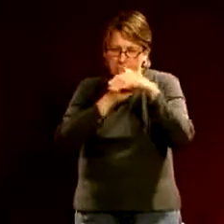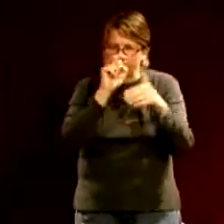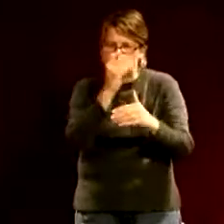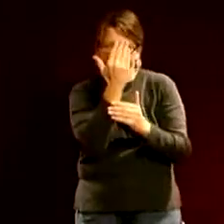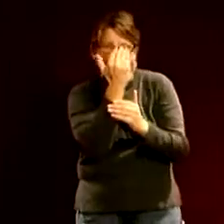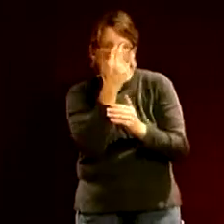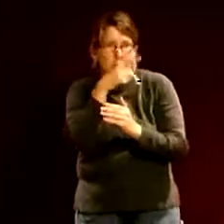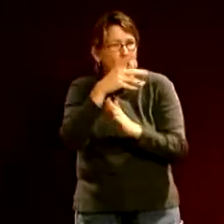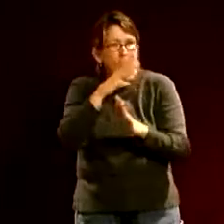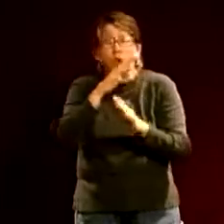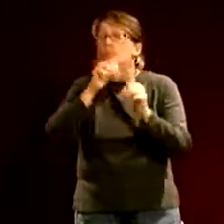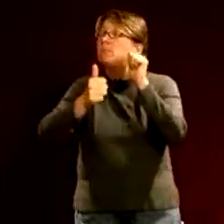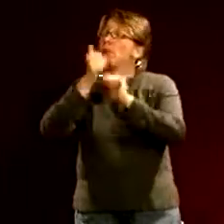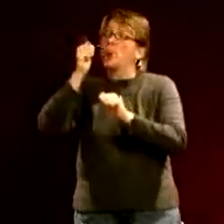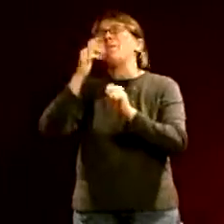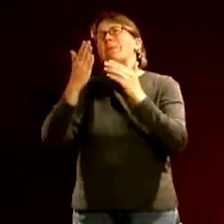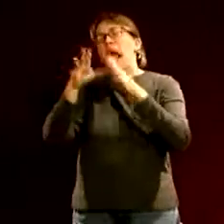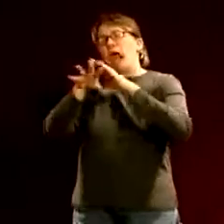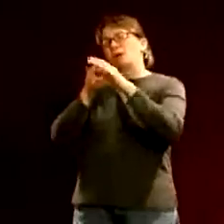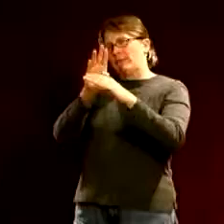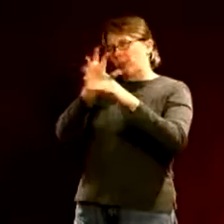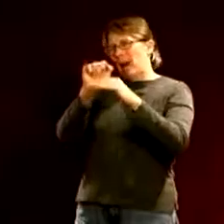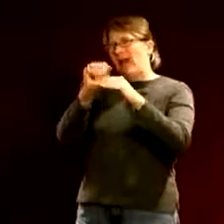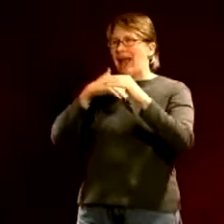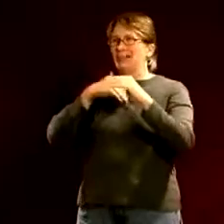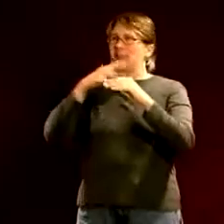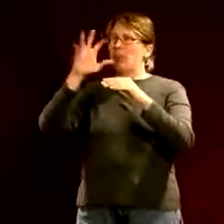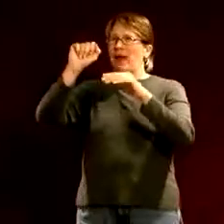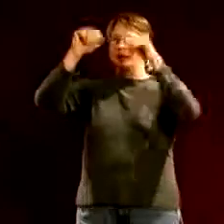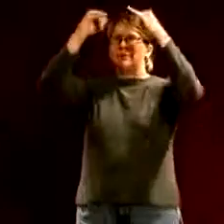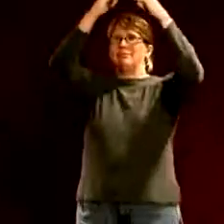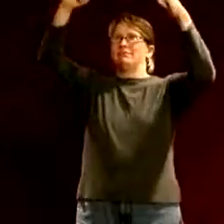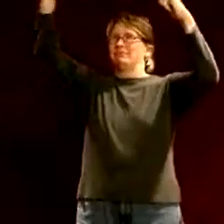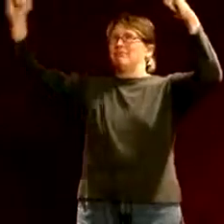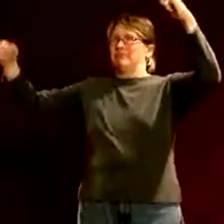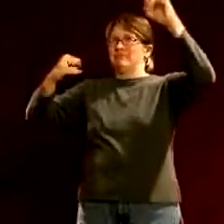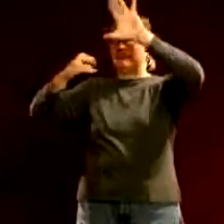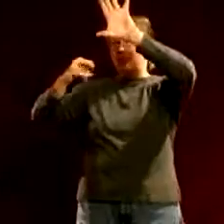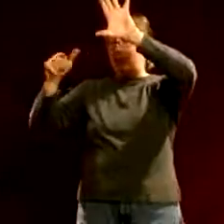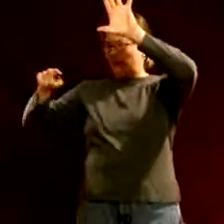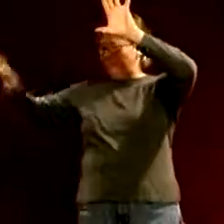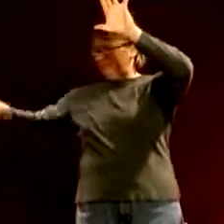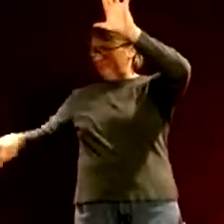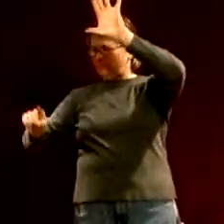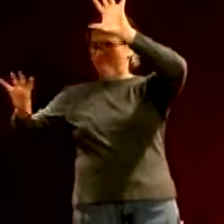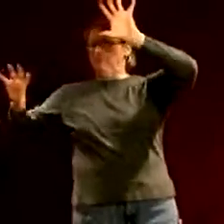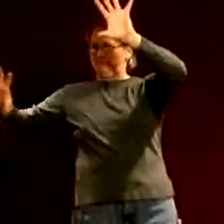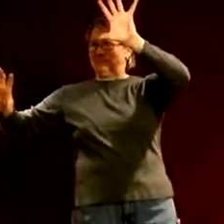you it's very frustrating you know technically they're supposed to be within a pretty low limit as mileage and stuff but still they seem